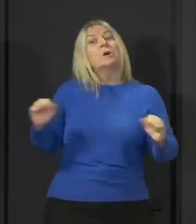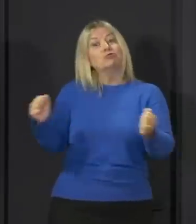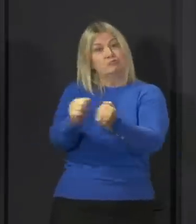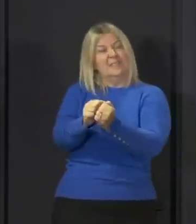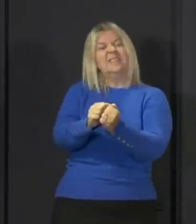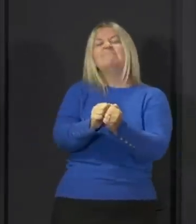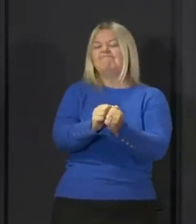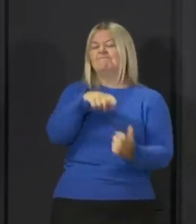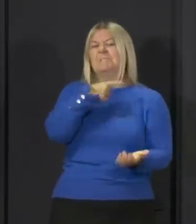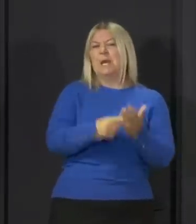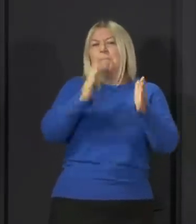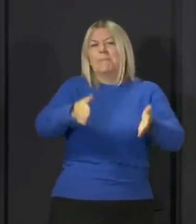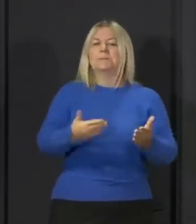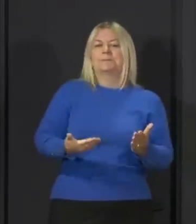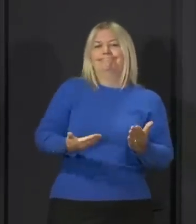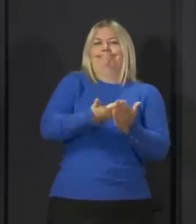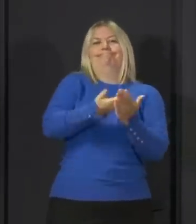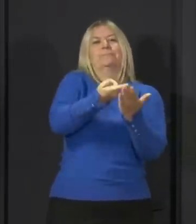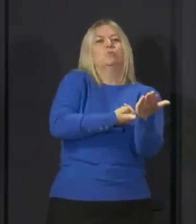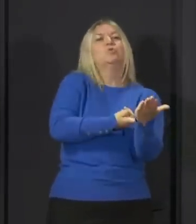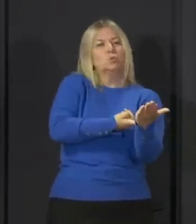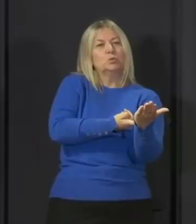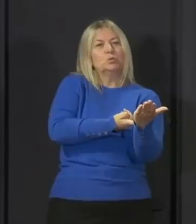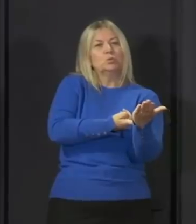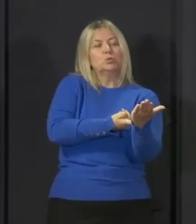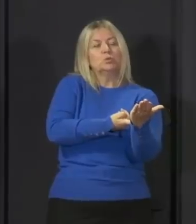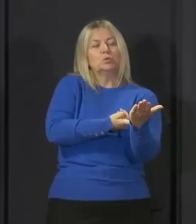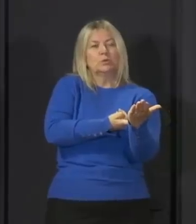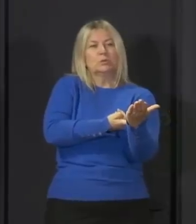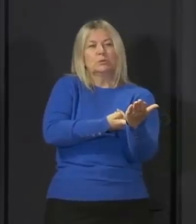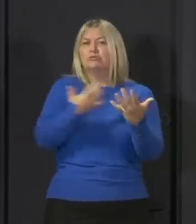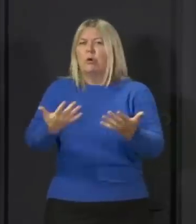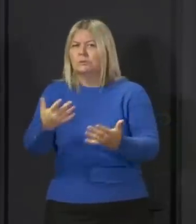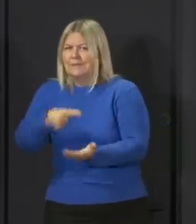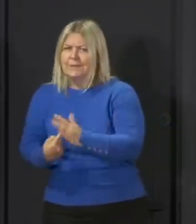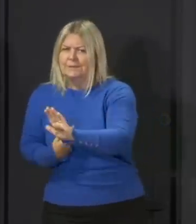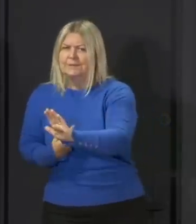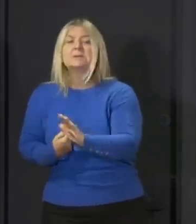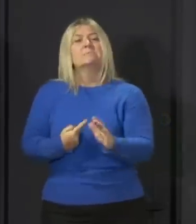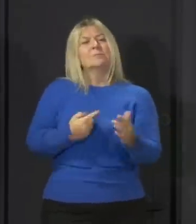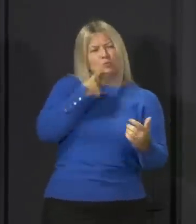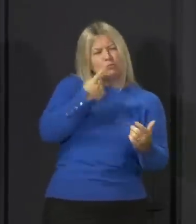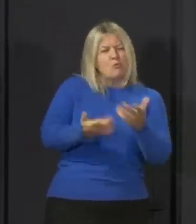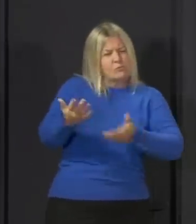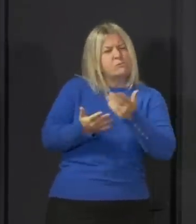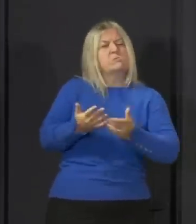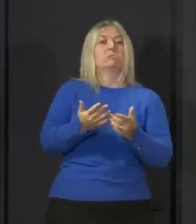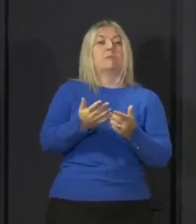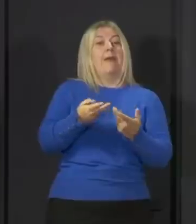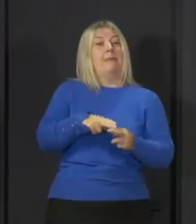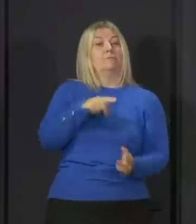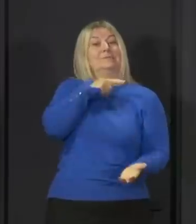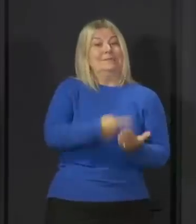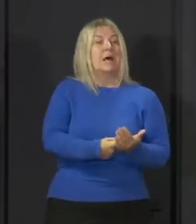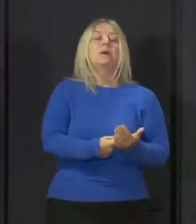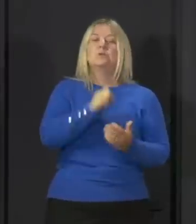decision has been taken yet, I want to give an assurance that we will endeavour to give you, the public, and of course the Scottish Parliament, as